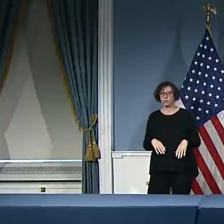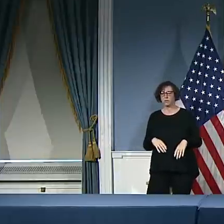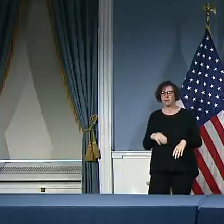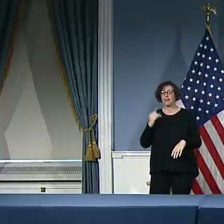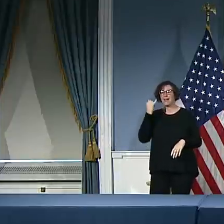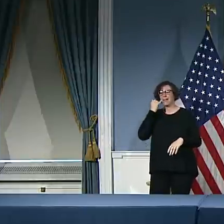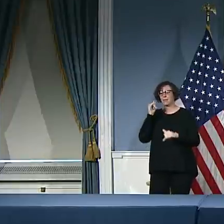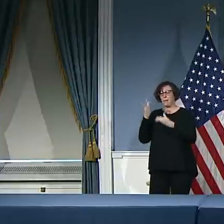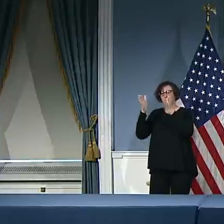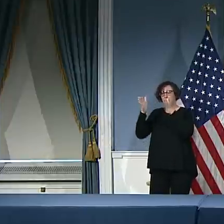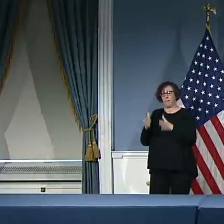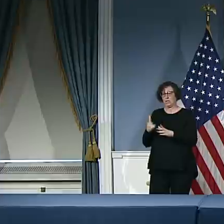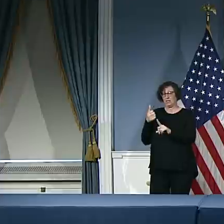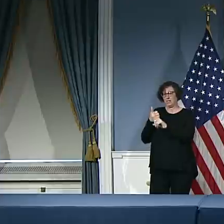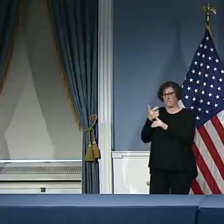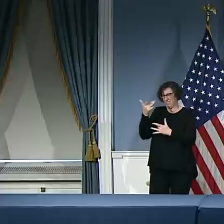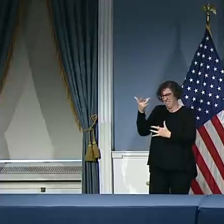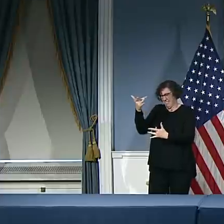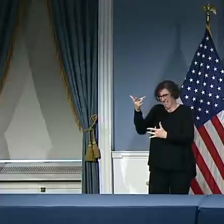our hospitals.